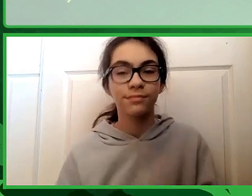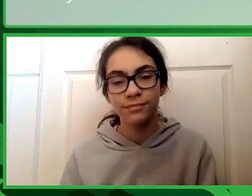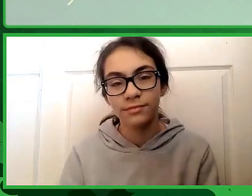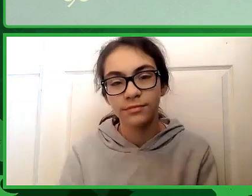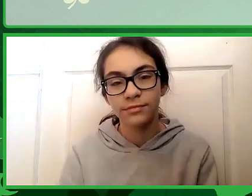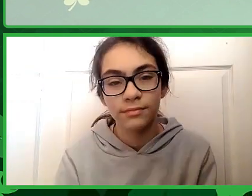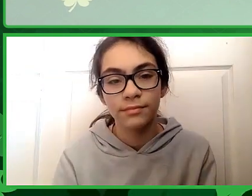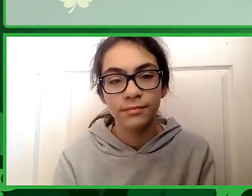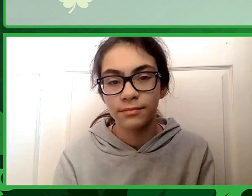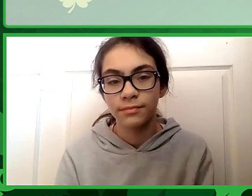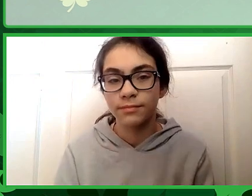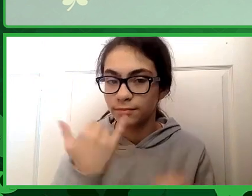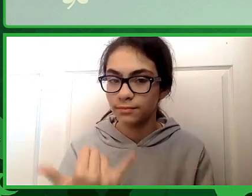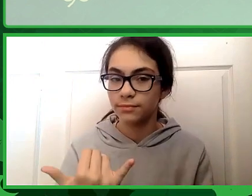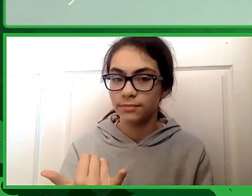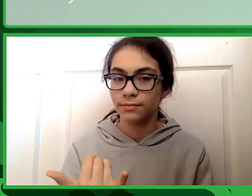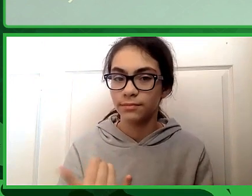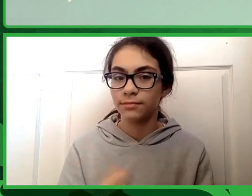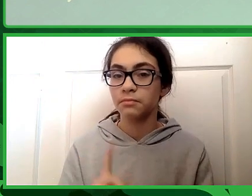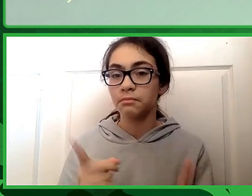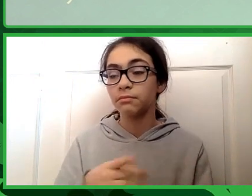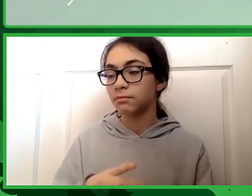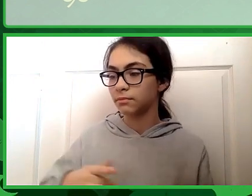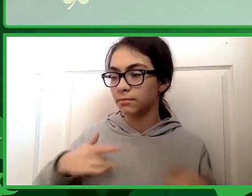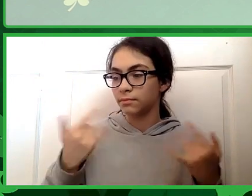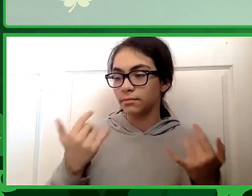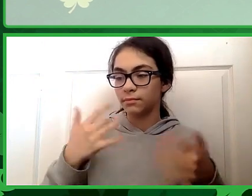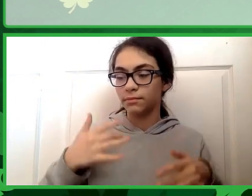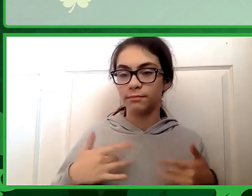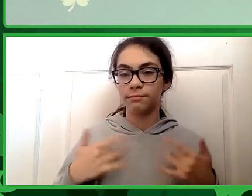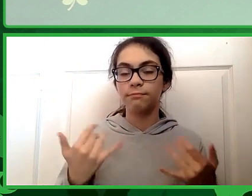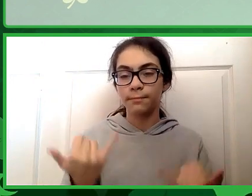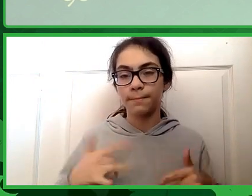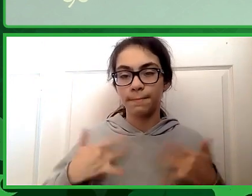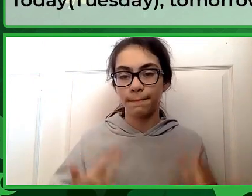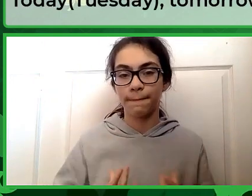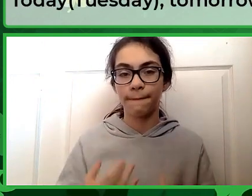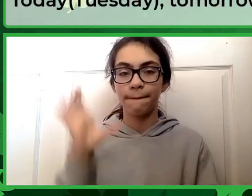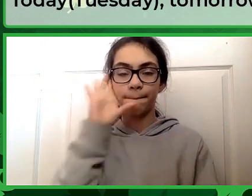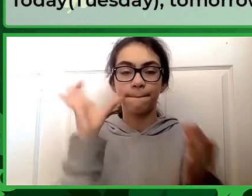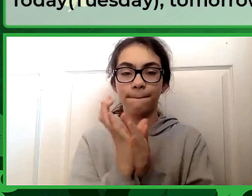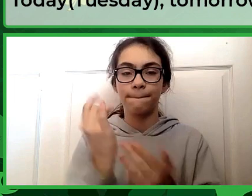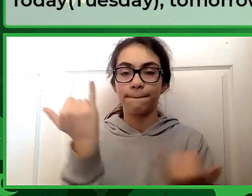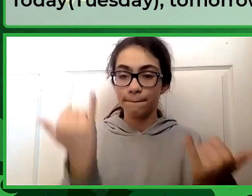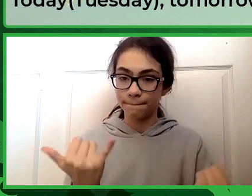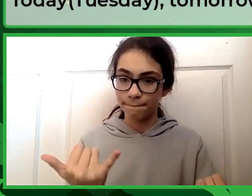Now let's go to current events. Picture day today,